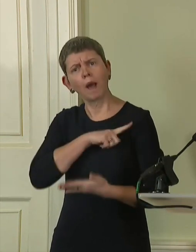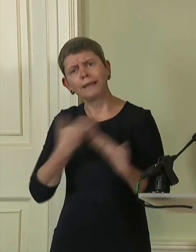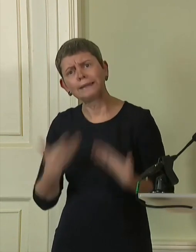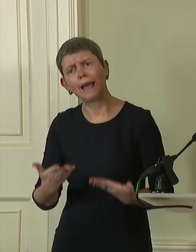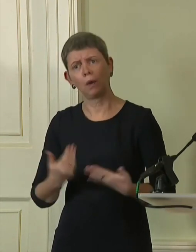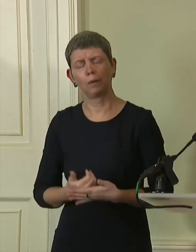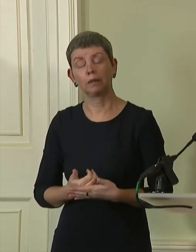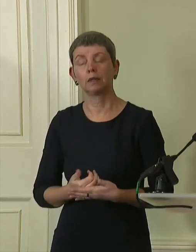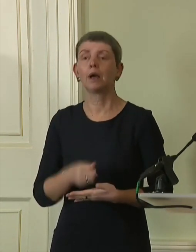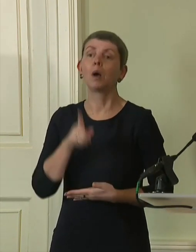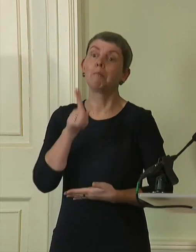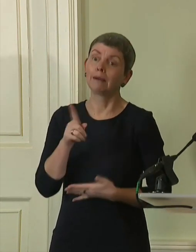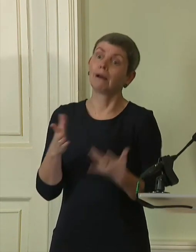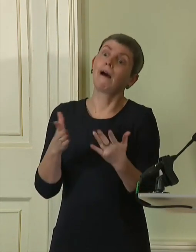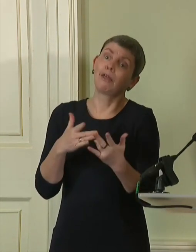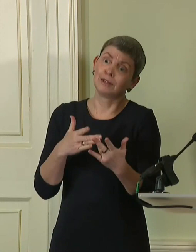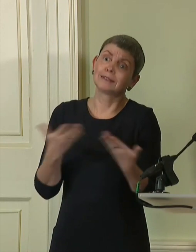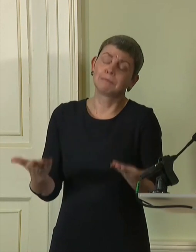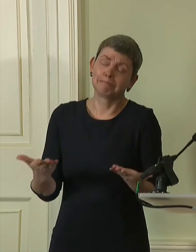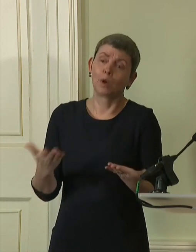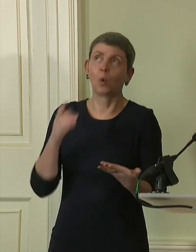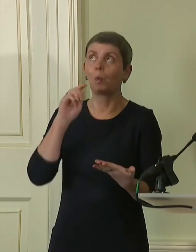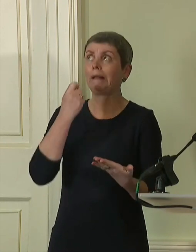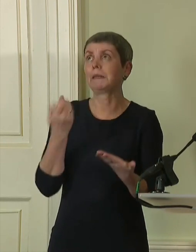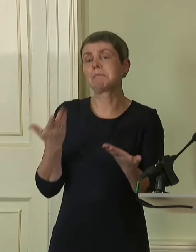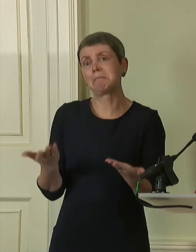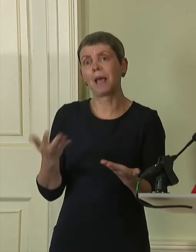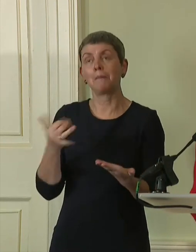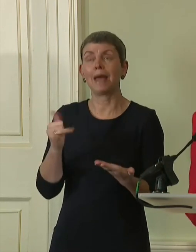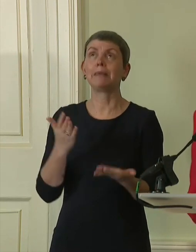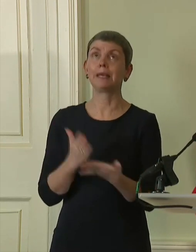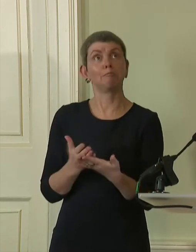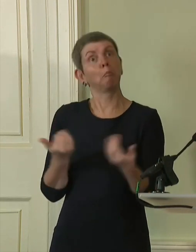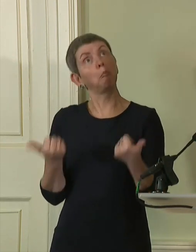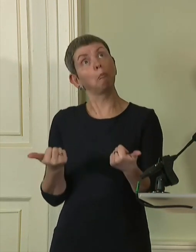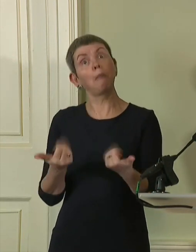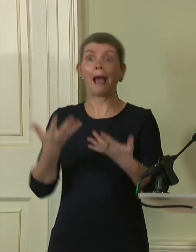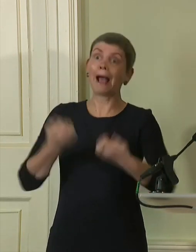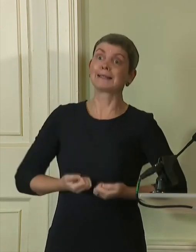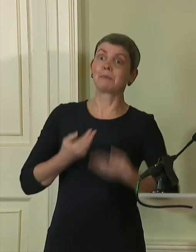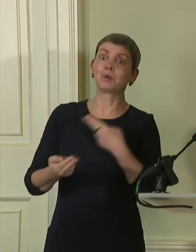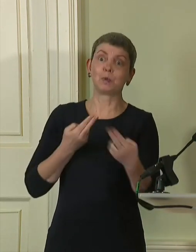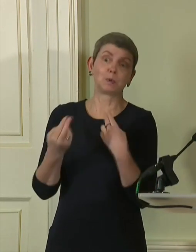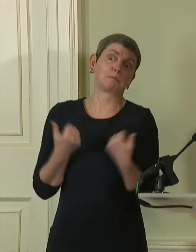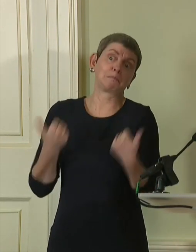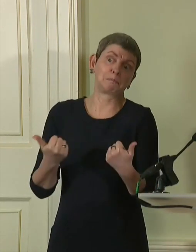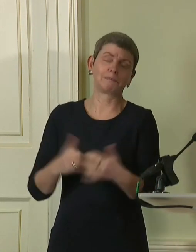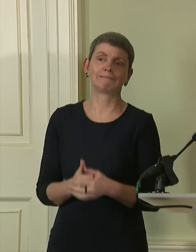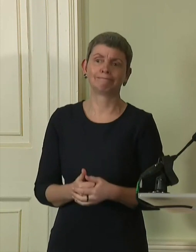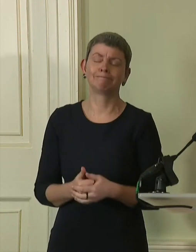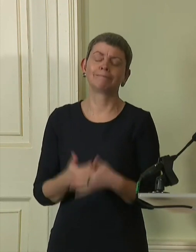Of course for balance there will be others who will, how should I put this, cope with the news just fine such as the